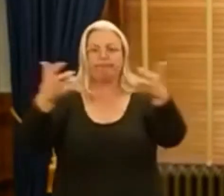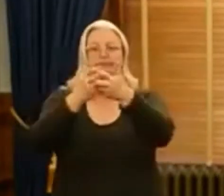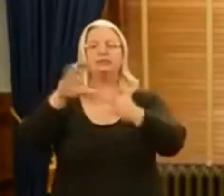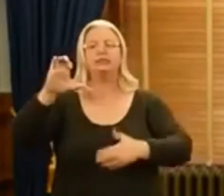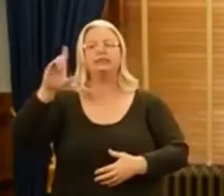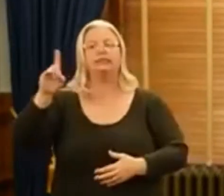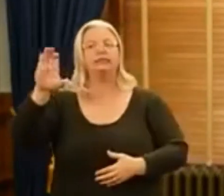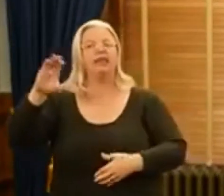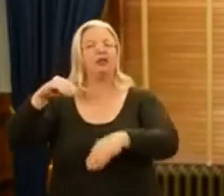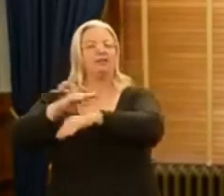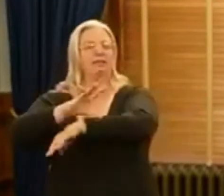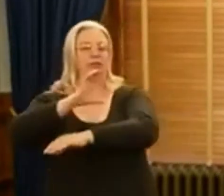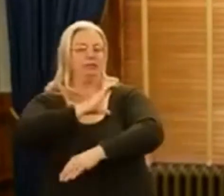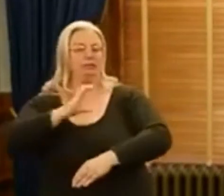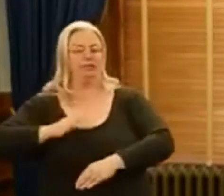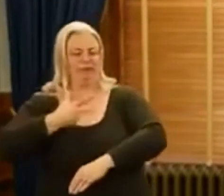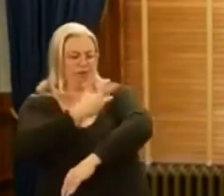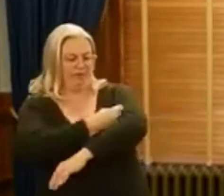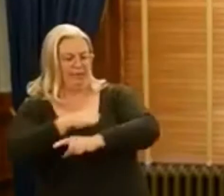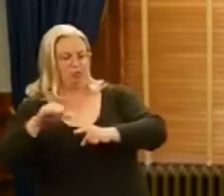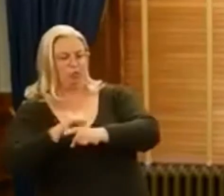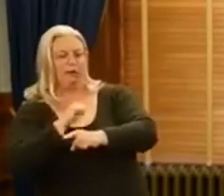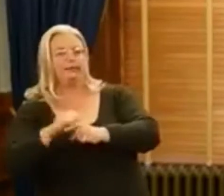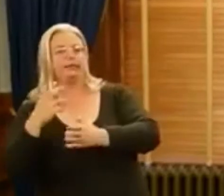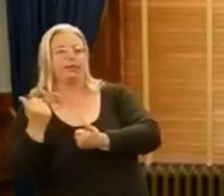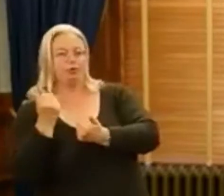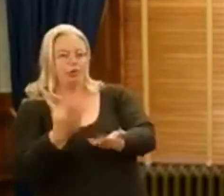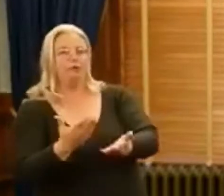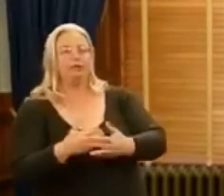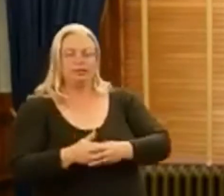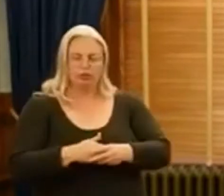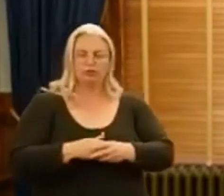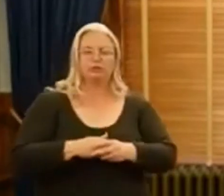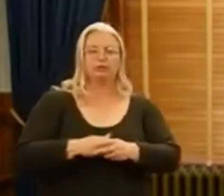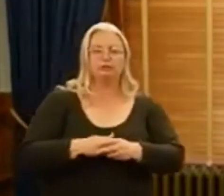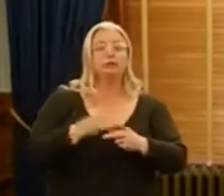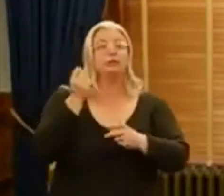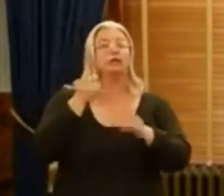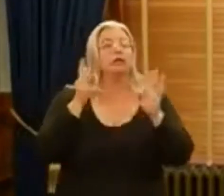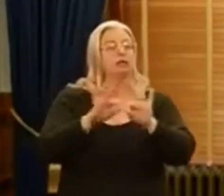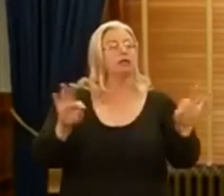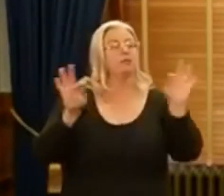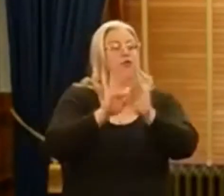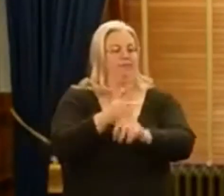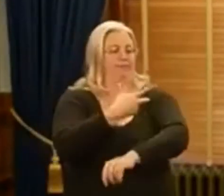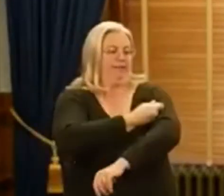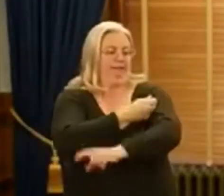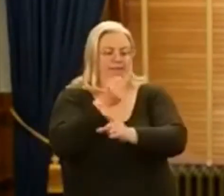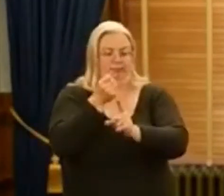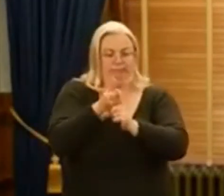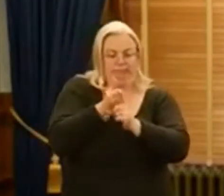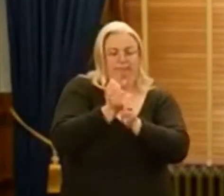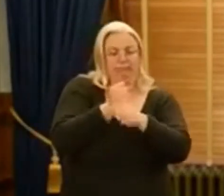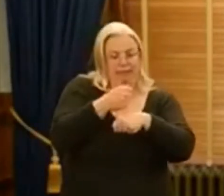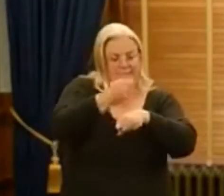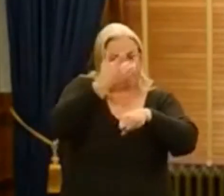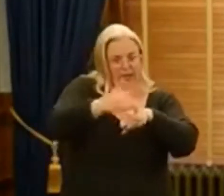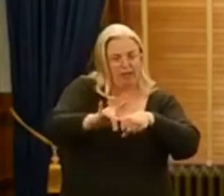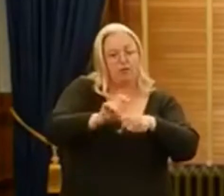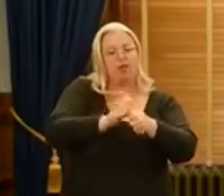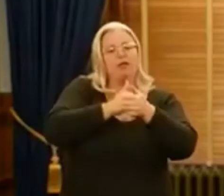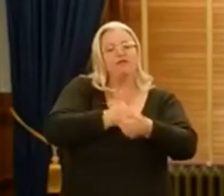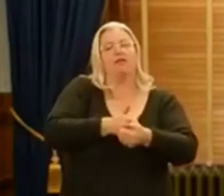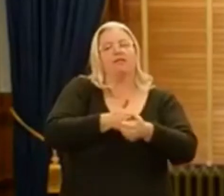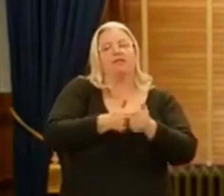Committee on Immunization Practices recommendations. Importantly, the vaccine will be made available based on